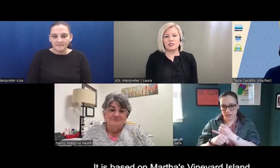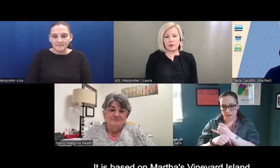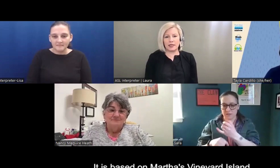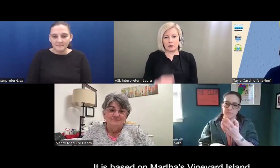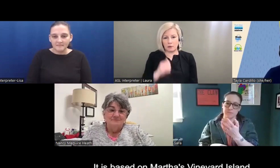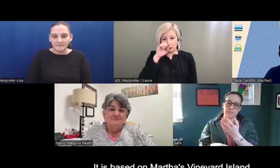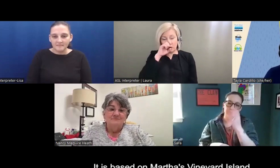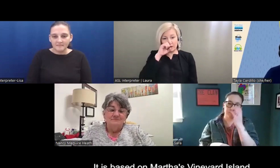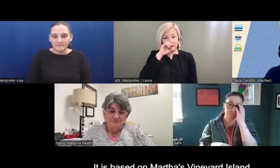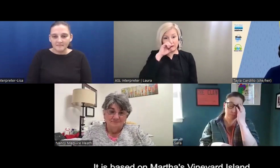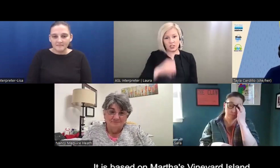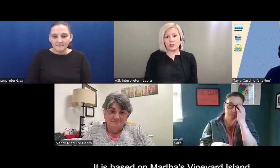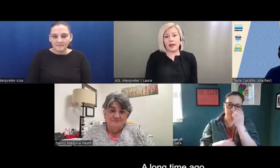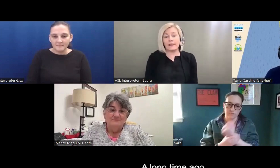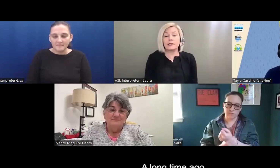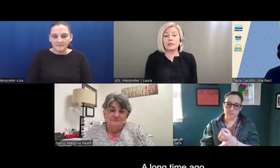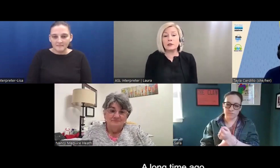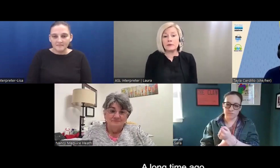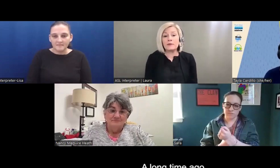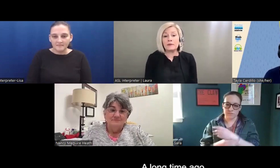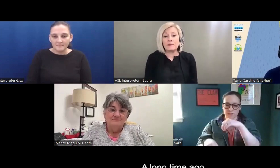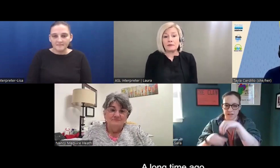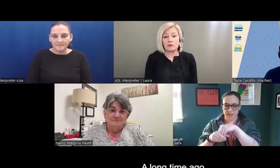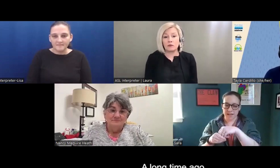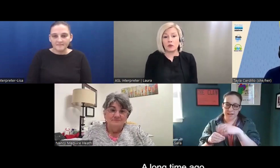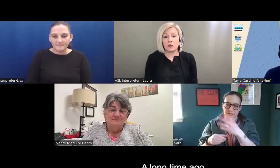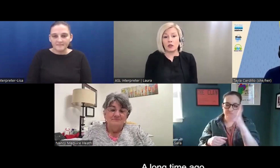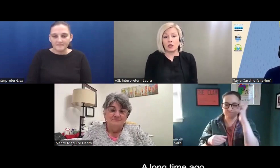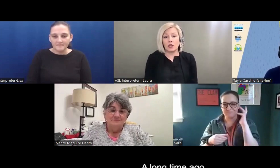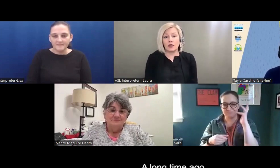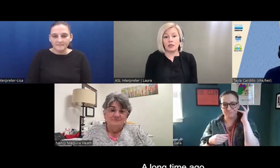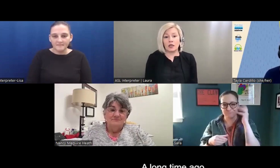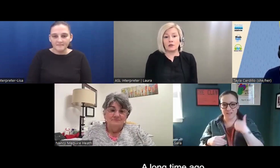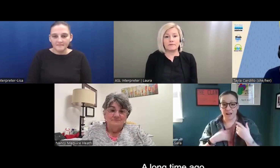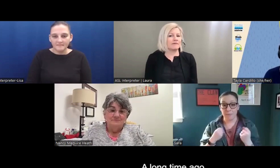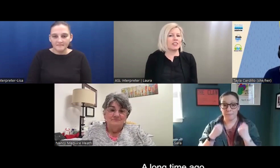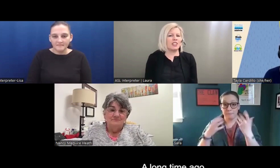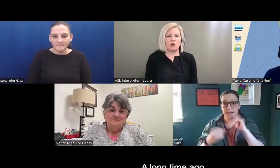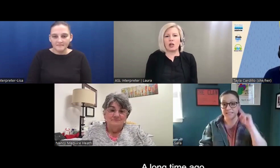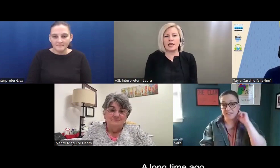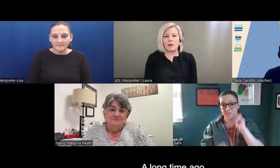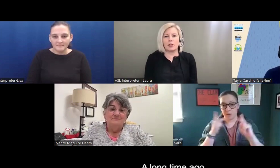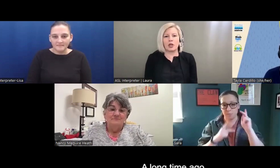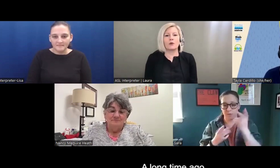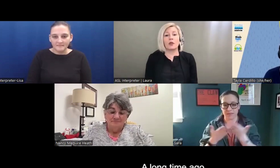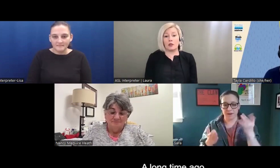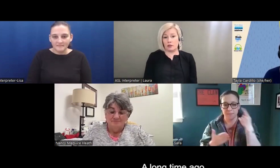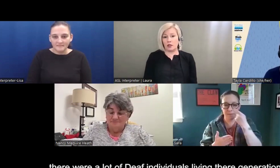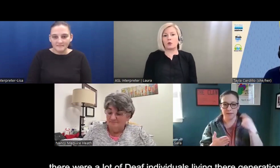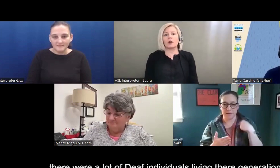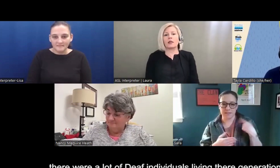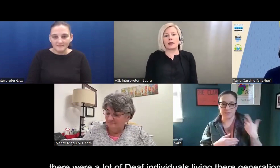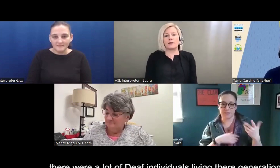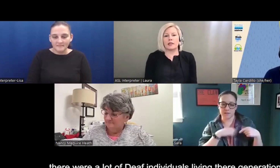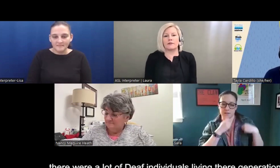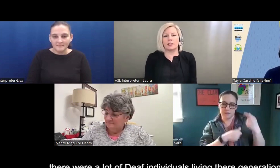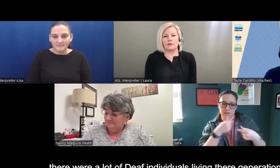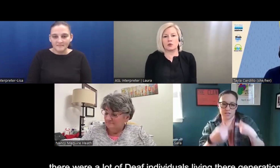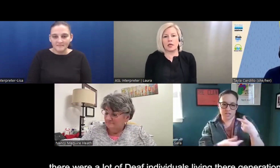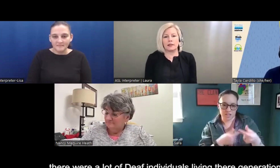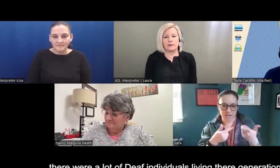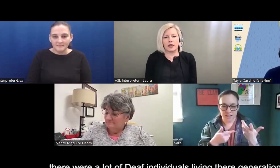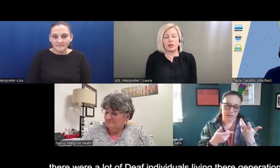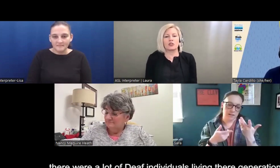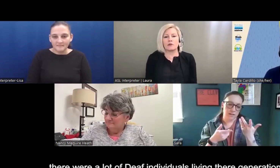It's based on Martha's Vineyard Island. In, you know, a long time ago, there were a lot of deaf